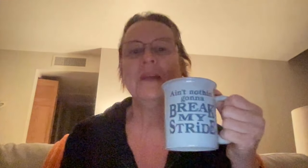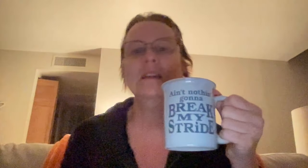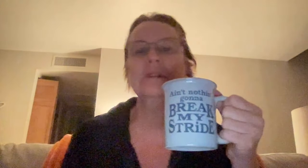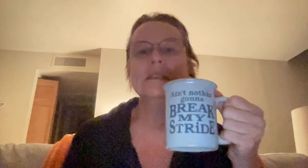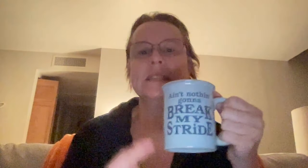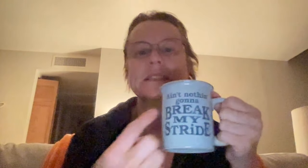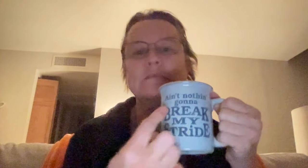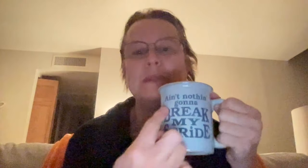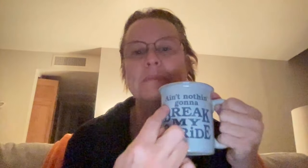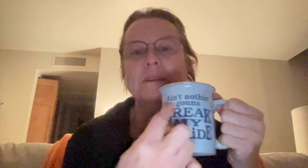Anyway, sensitive people.